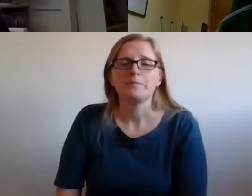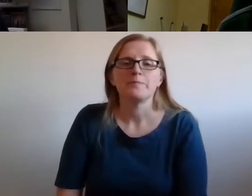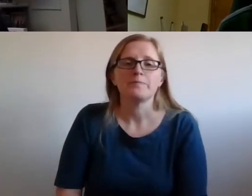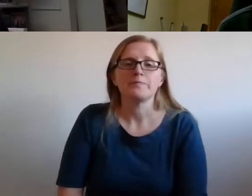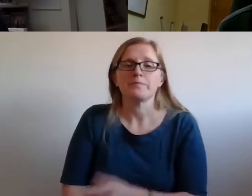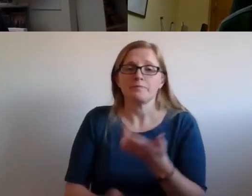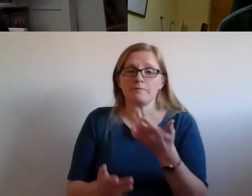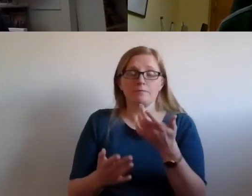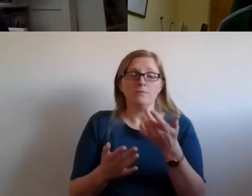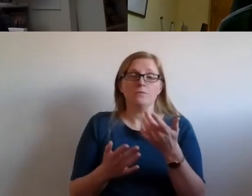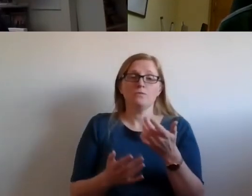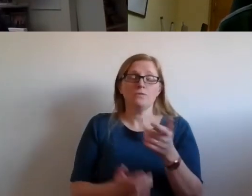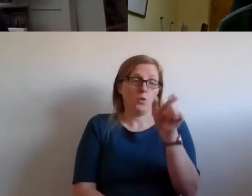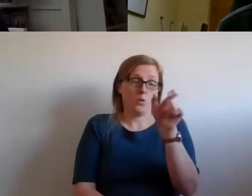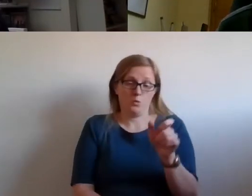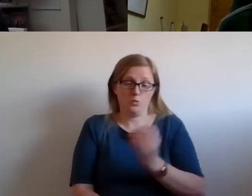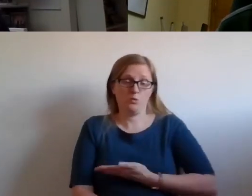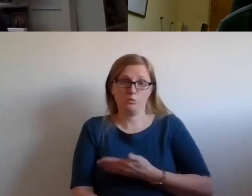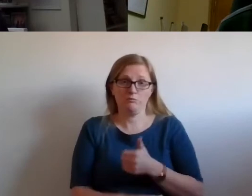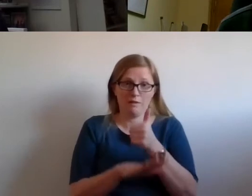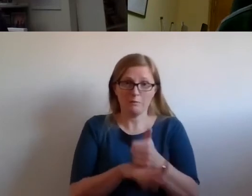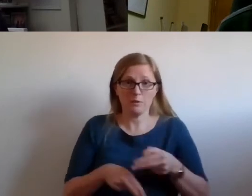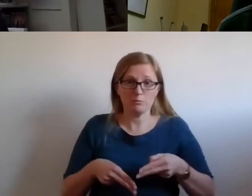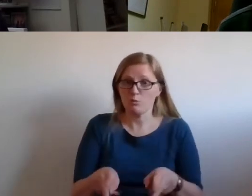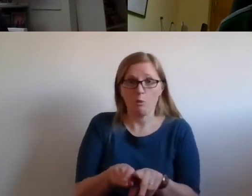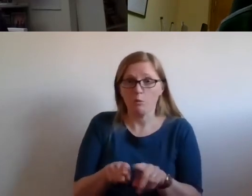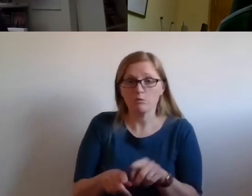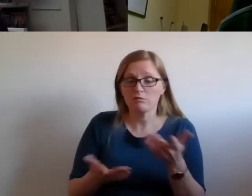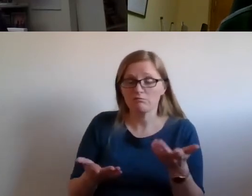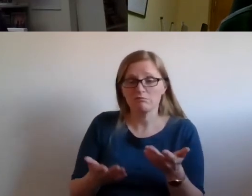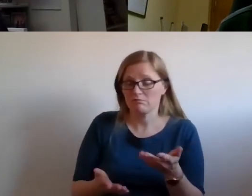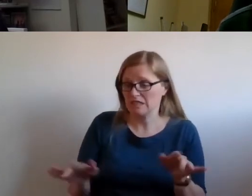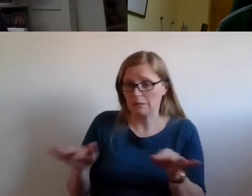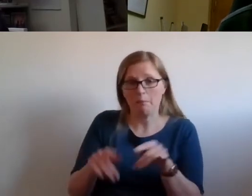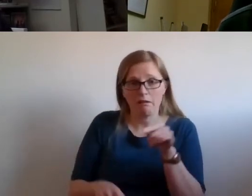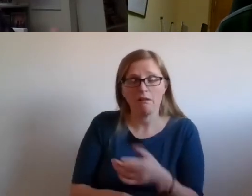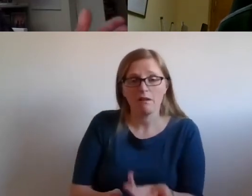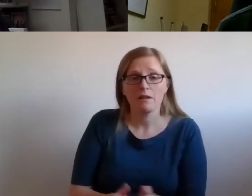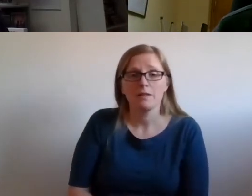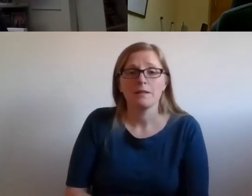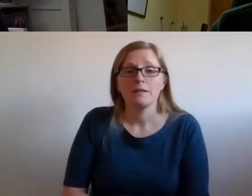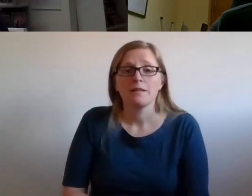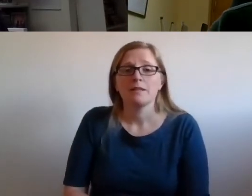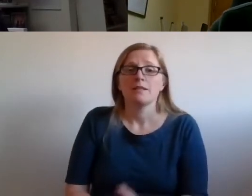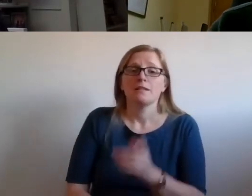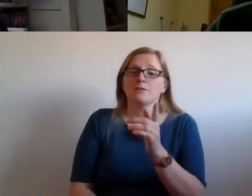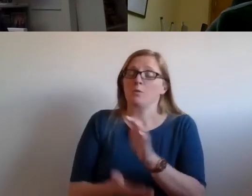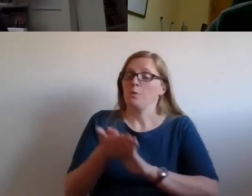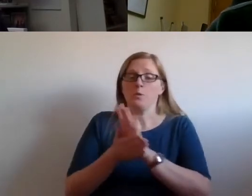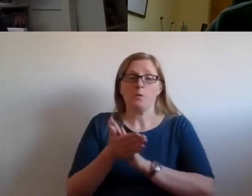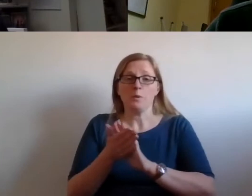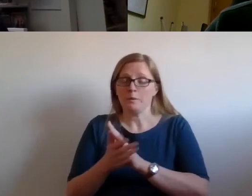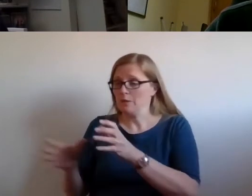aligning our, our approaches to add power to one another. And so this new framework,